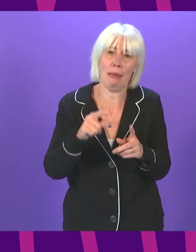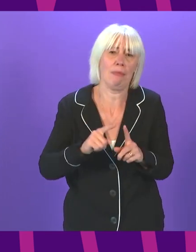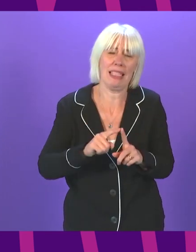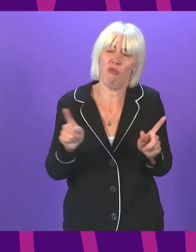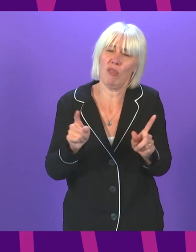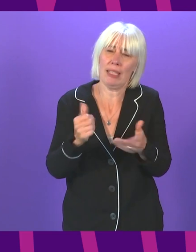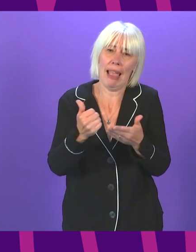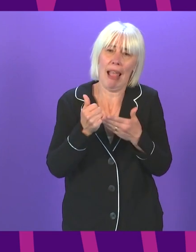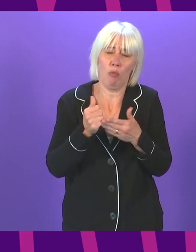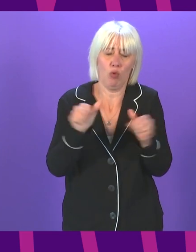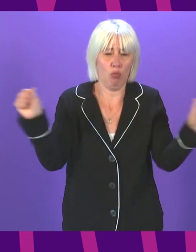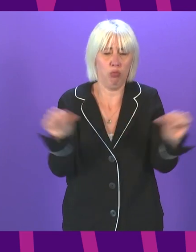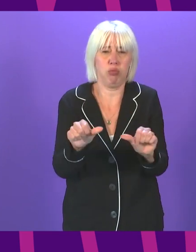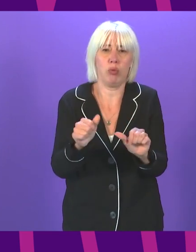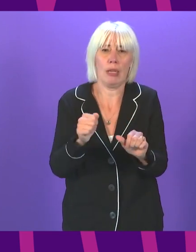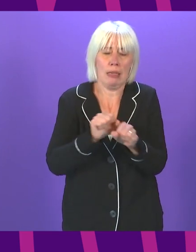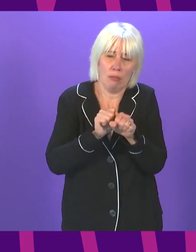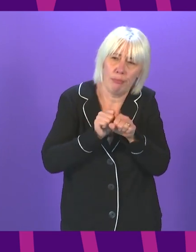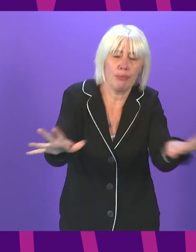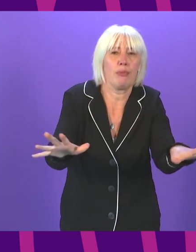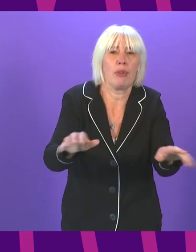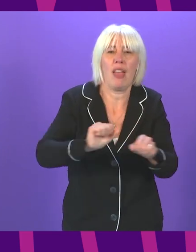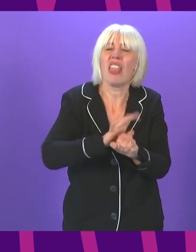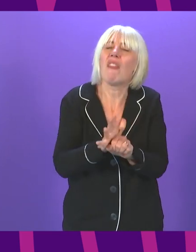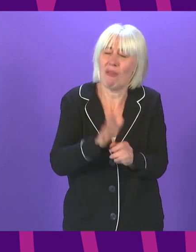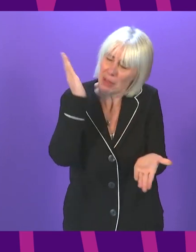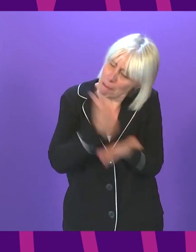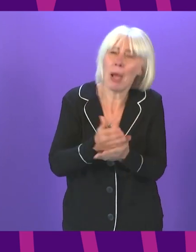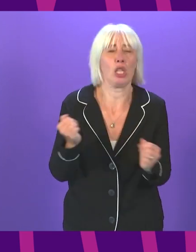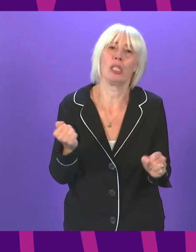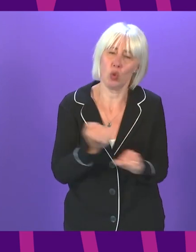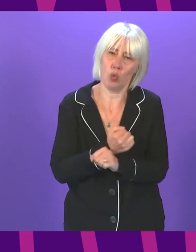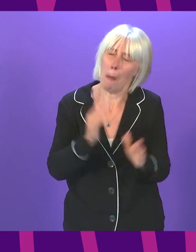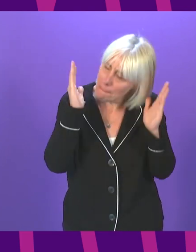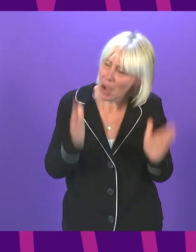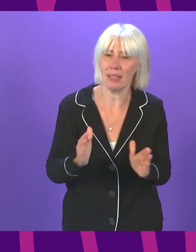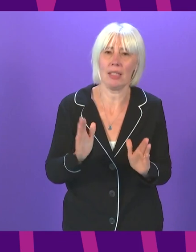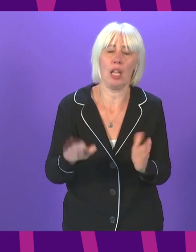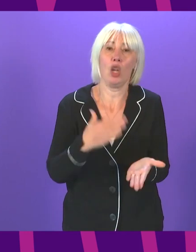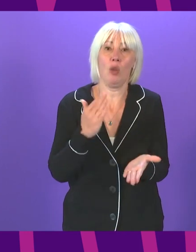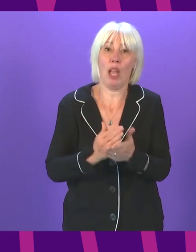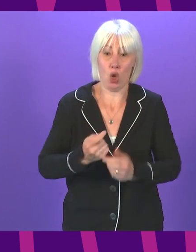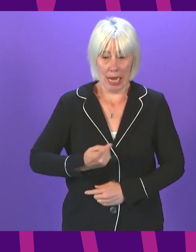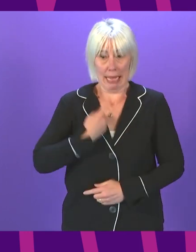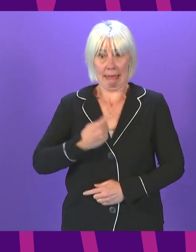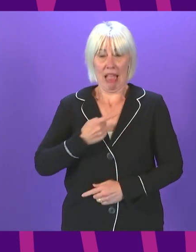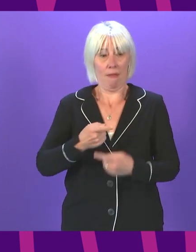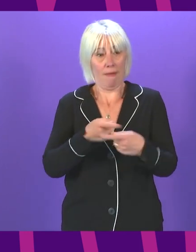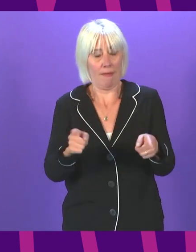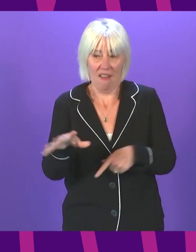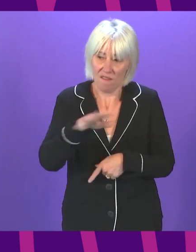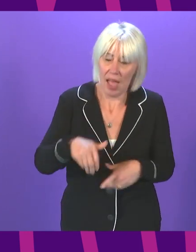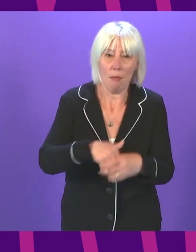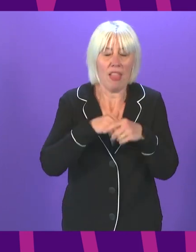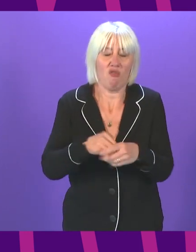to limit the spread of this virus and we must do that. We must do it to keep ourselves and our loved ones safer and we